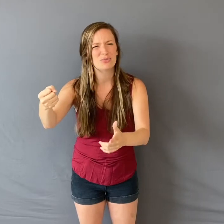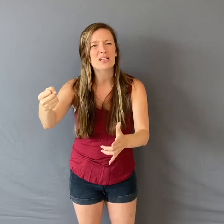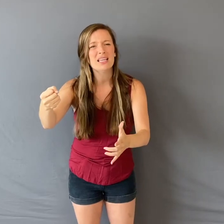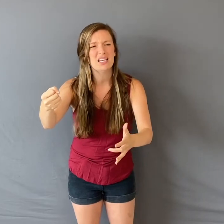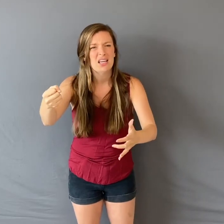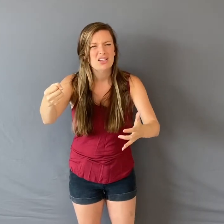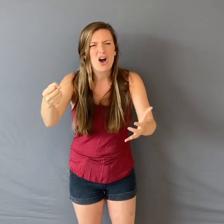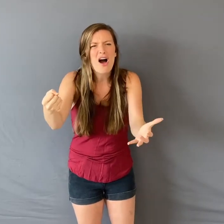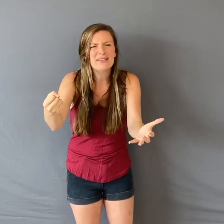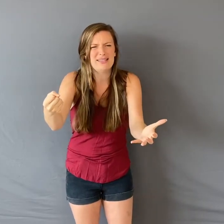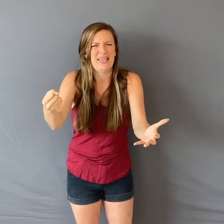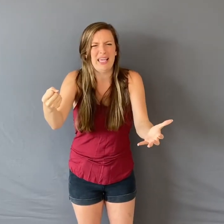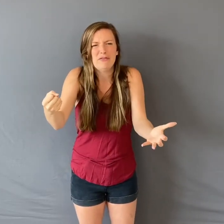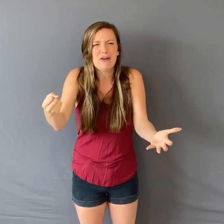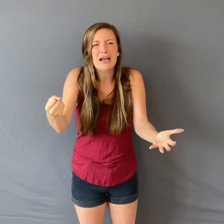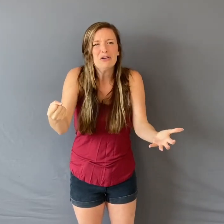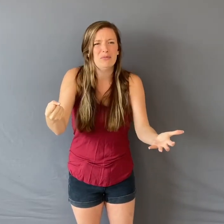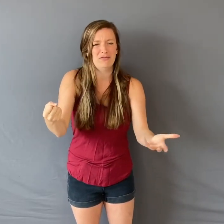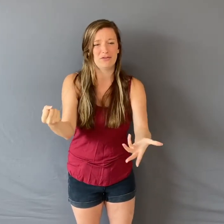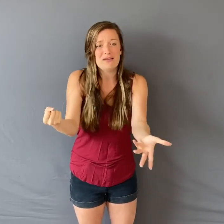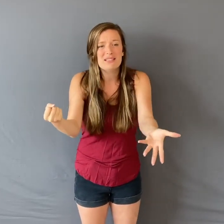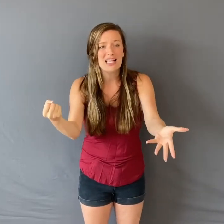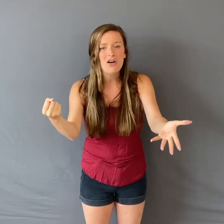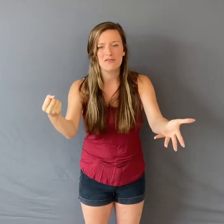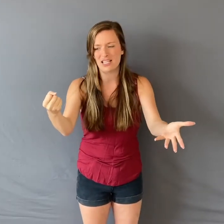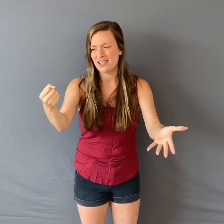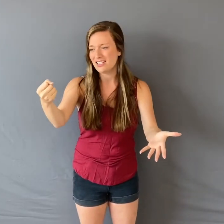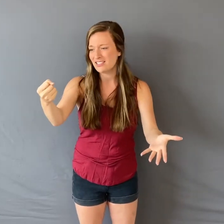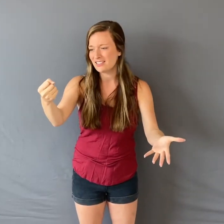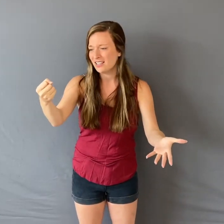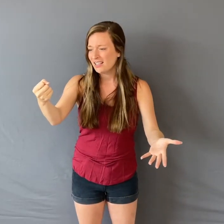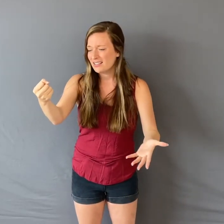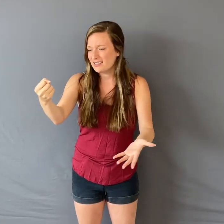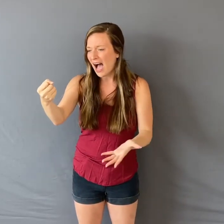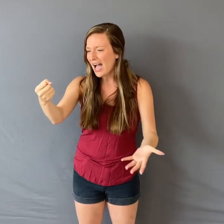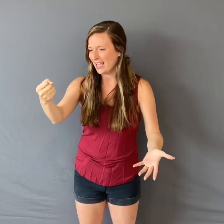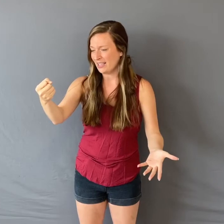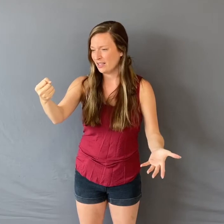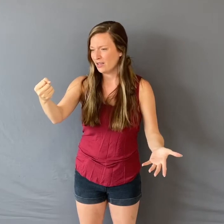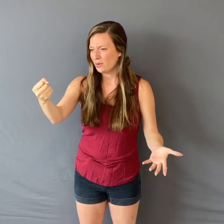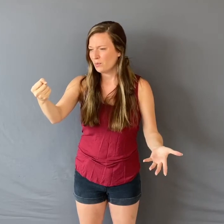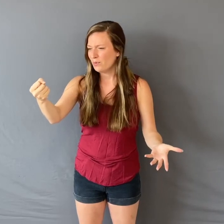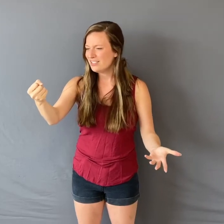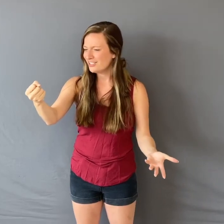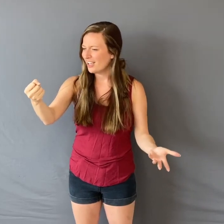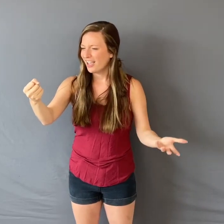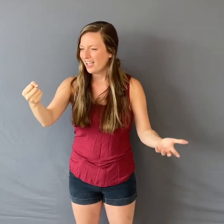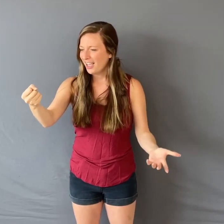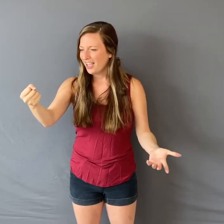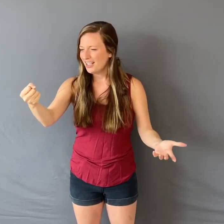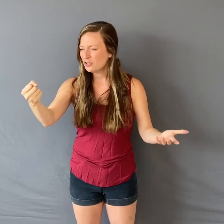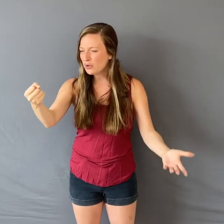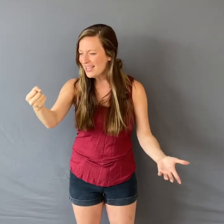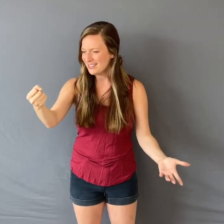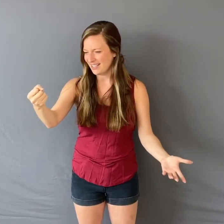really toxic environment for themselves And they just die Which is crazy,